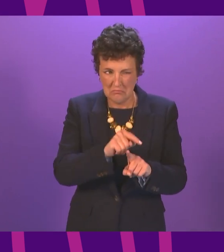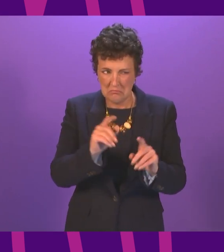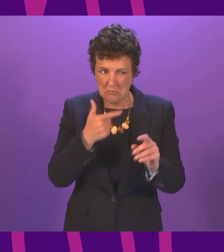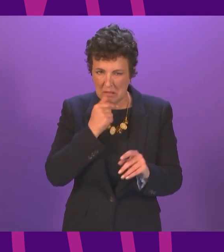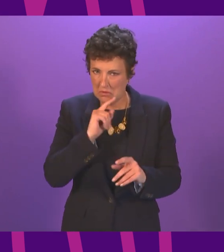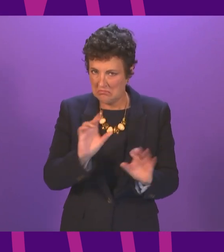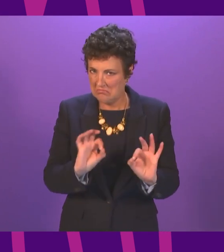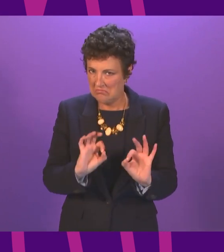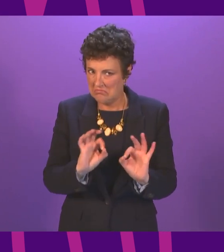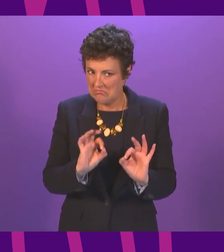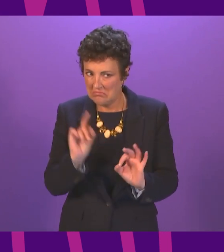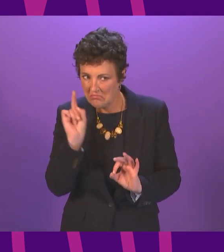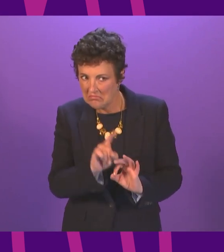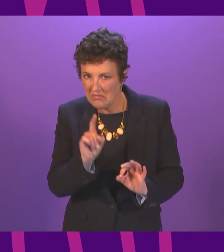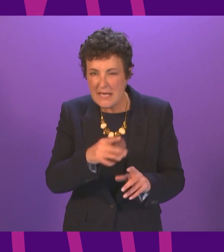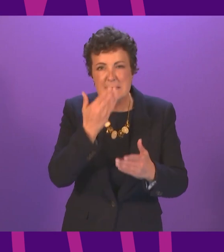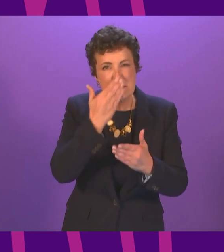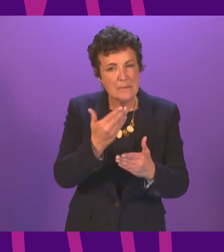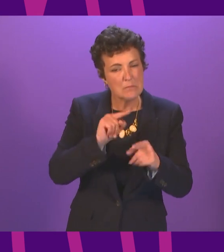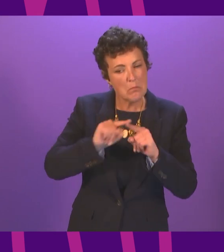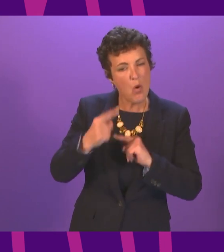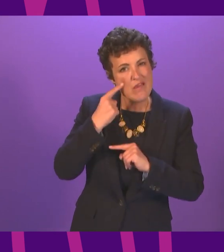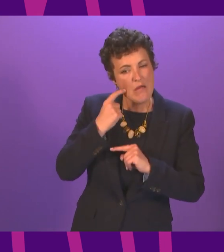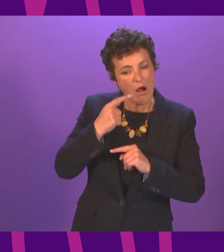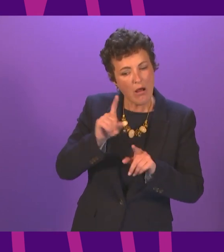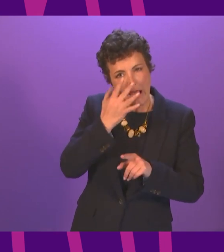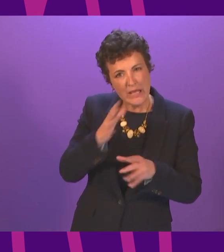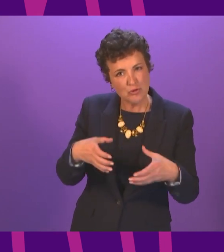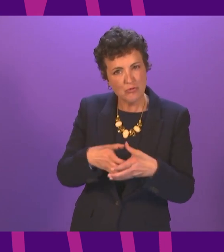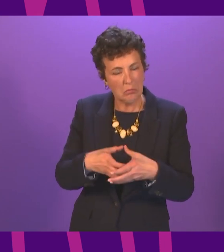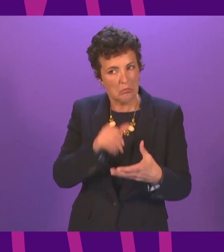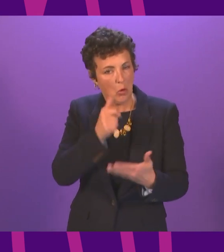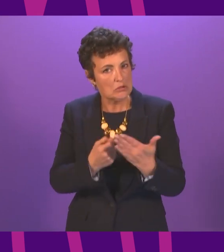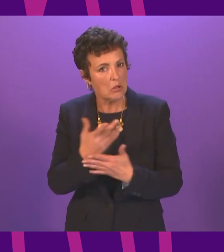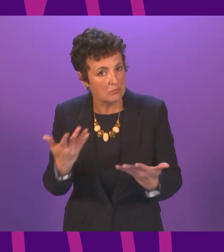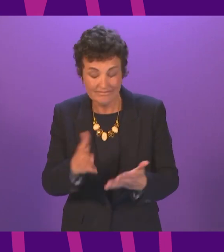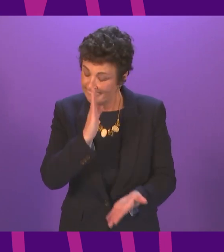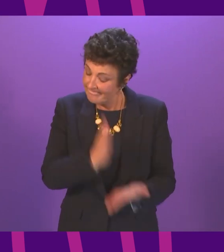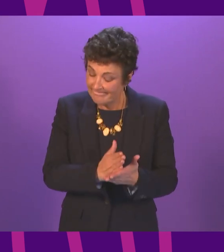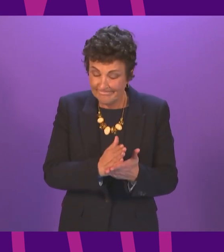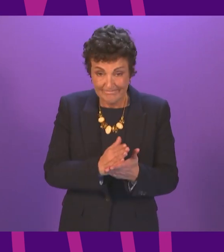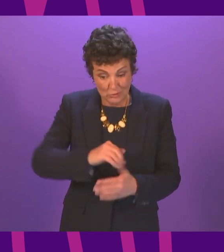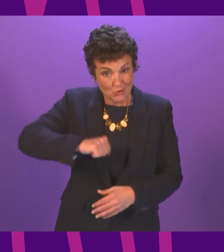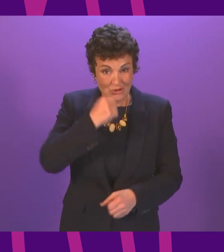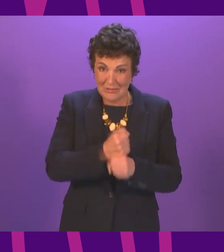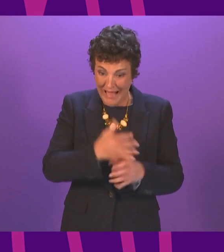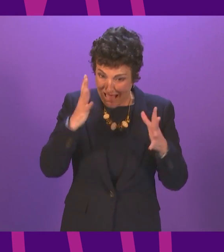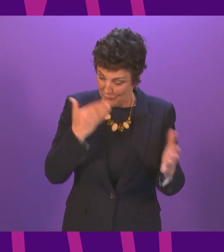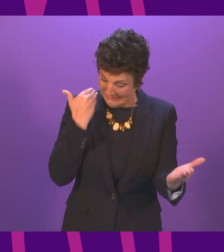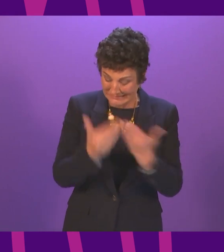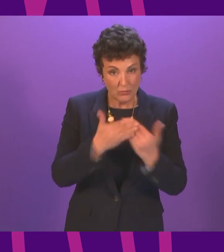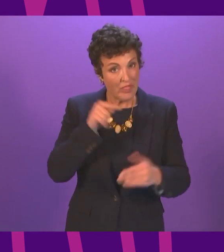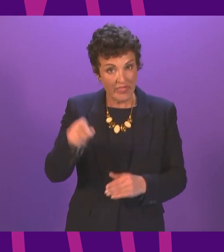particularly as we move towards vaccinating younger age groups. It is essential that the Scottish Government get on top of this issue